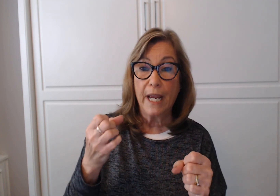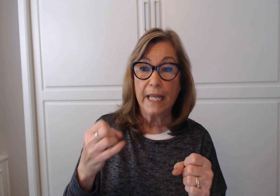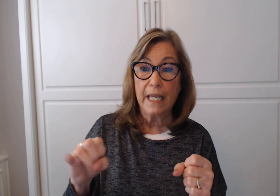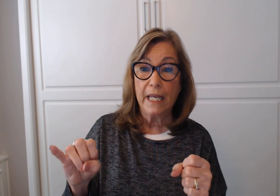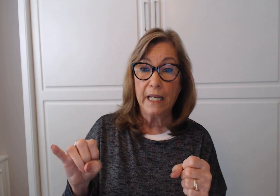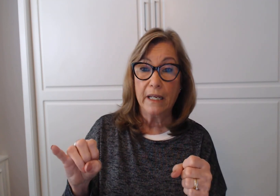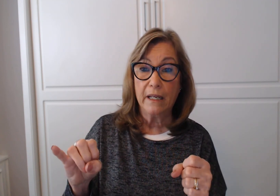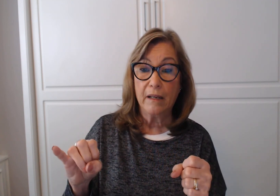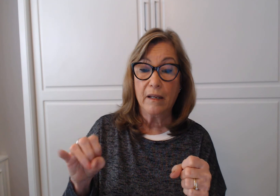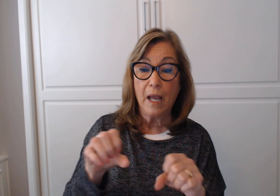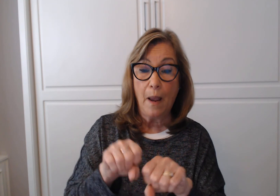Breaks.